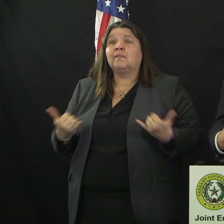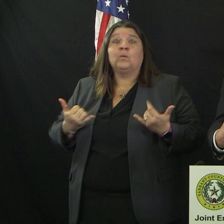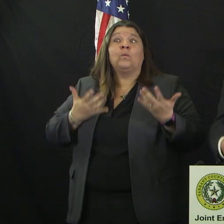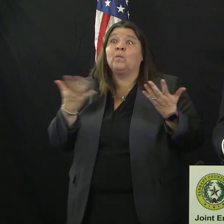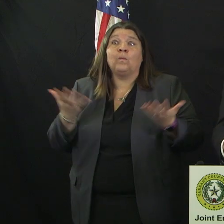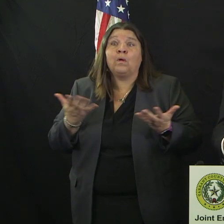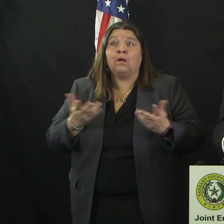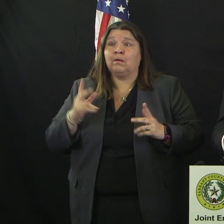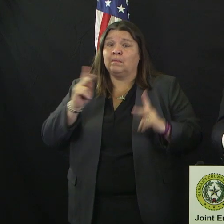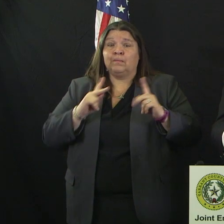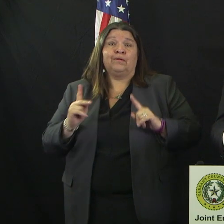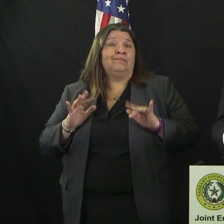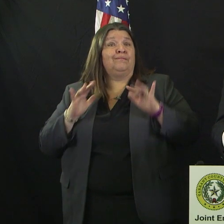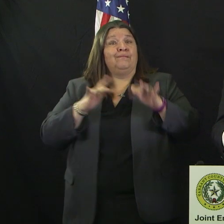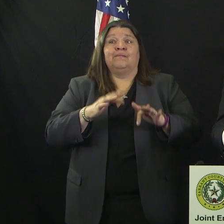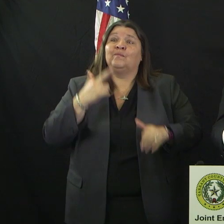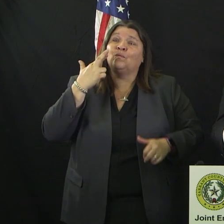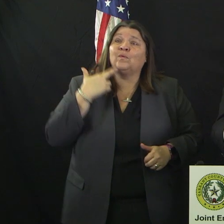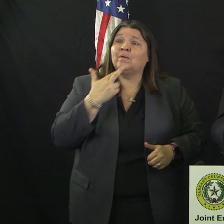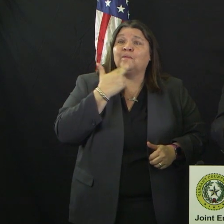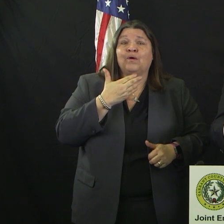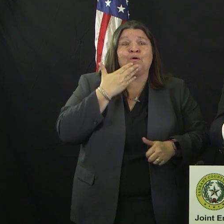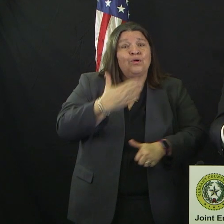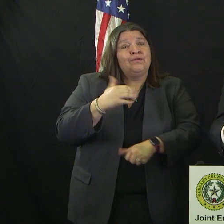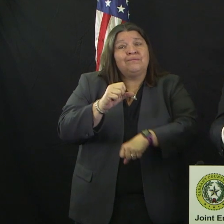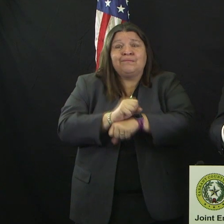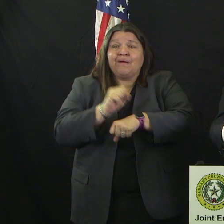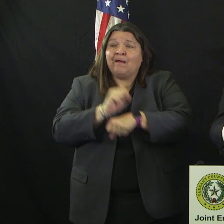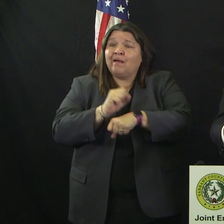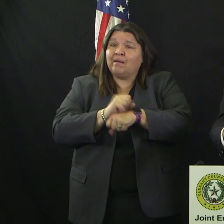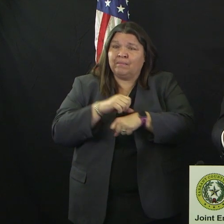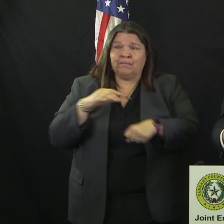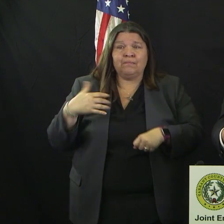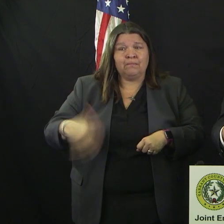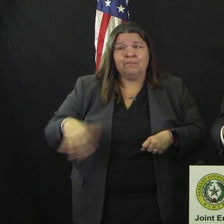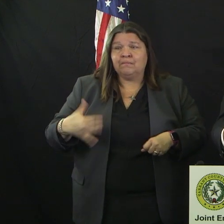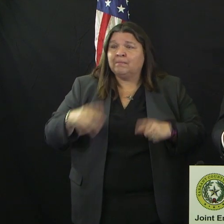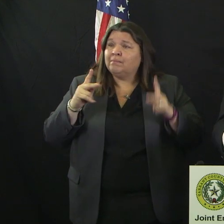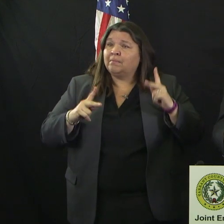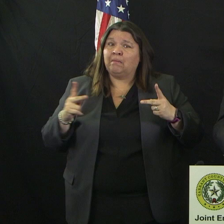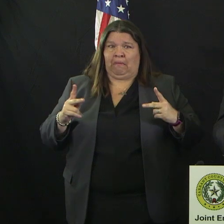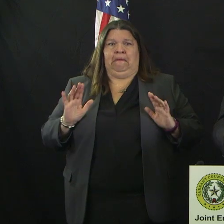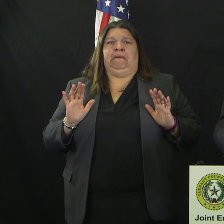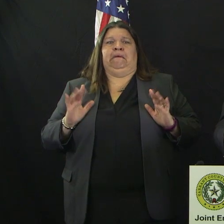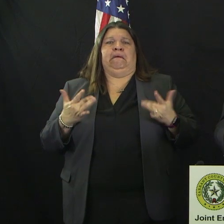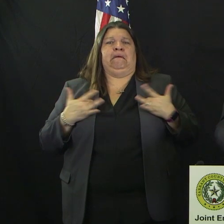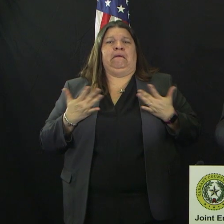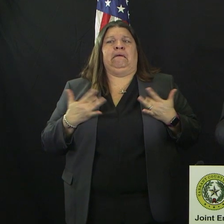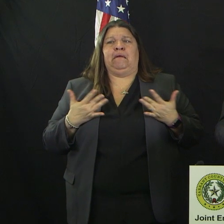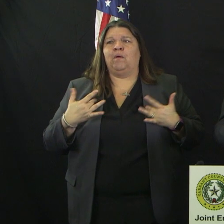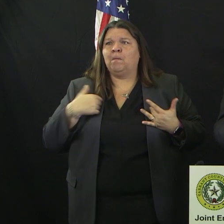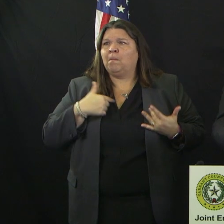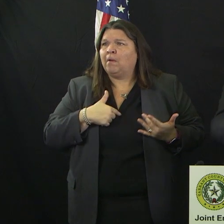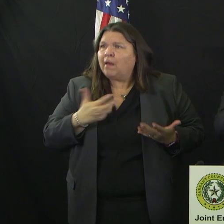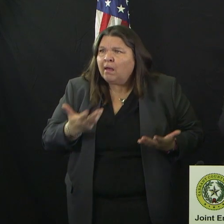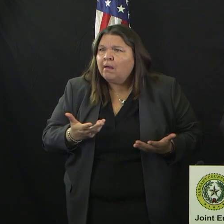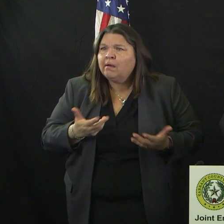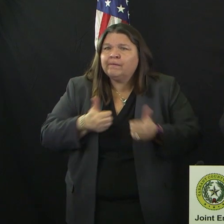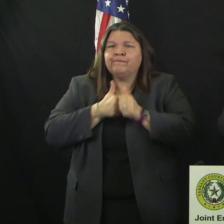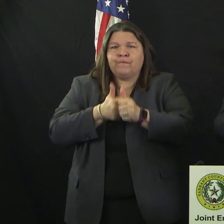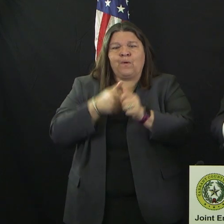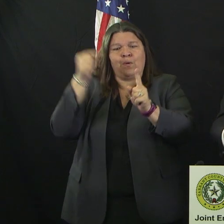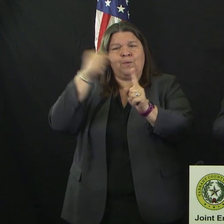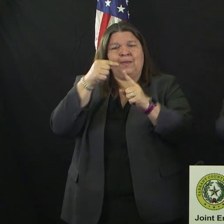job working with them. We've been able to work through the health laws to where they can now provide healthy food as a